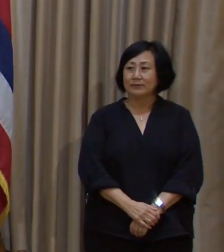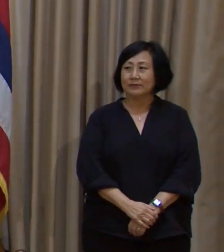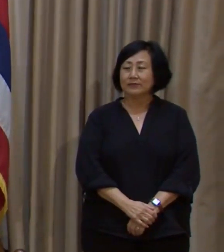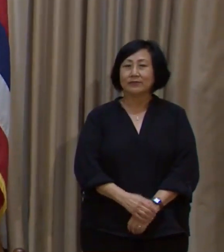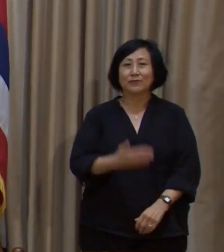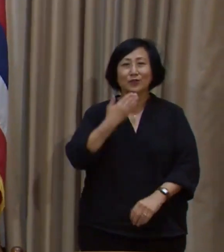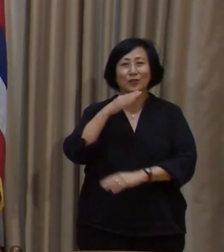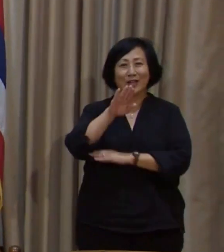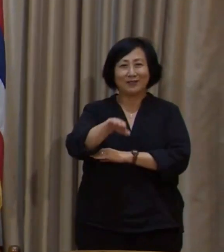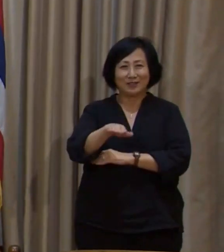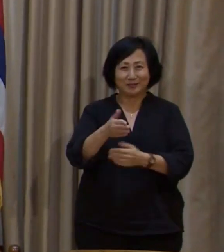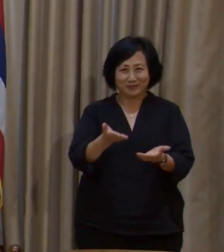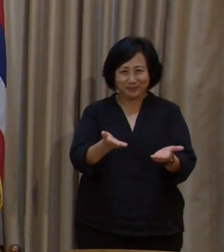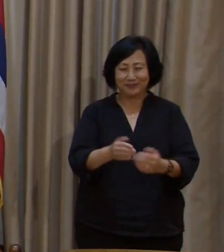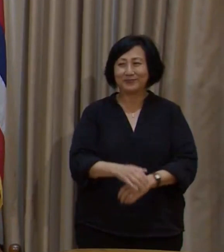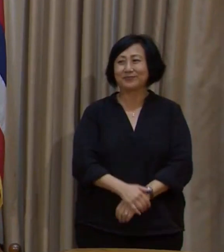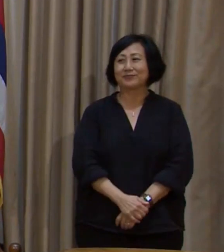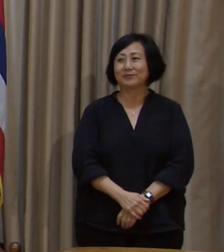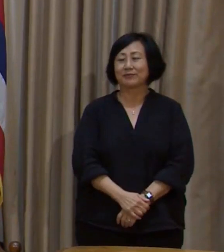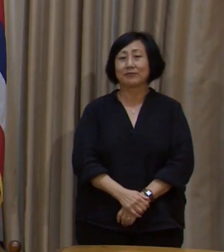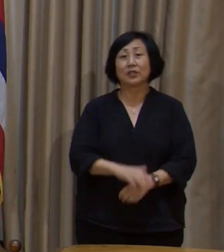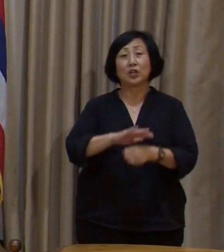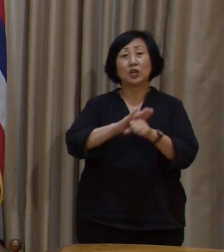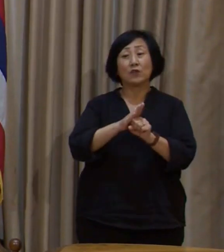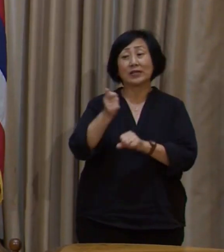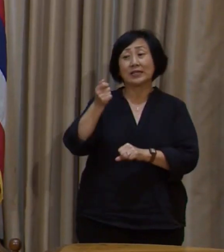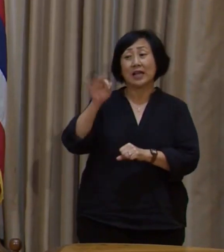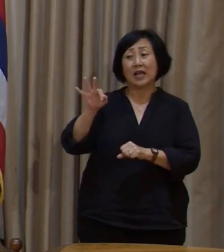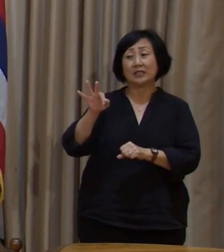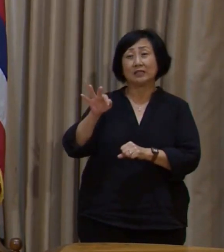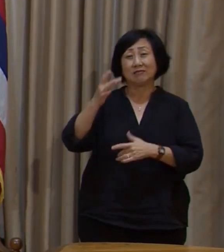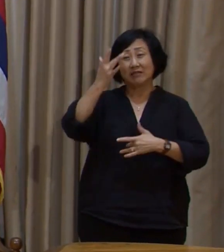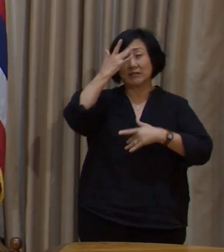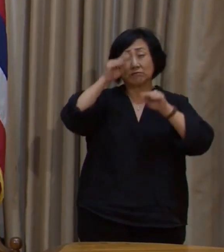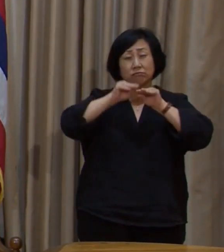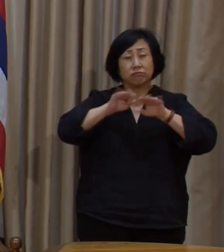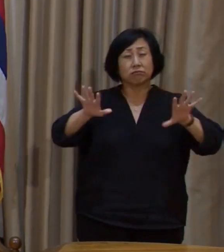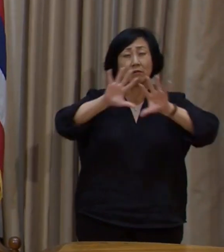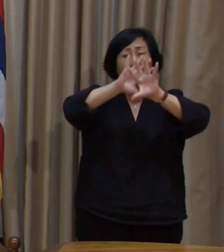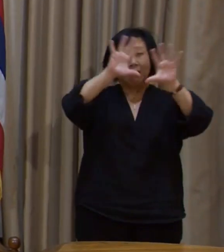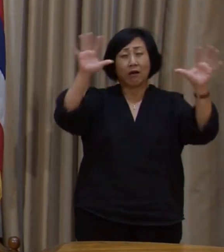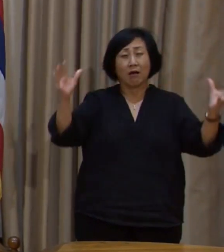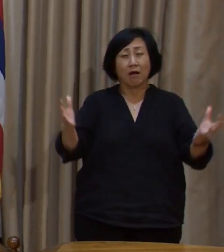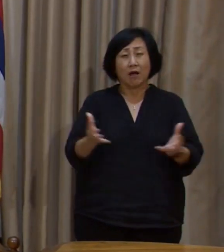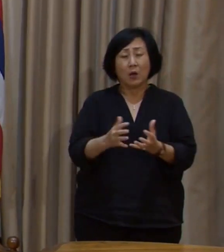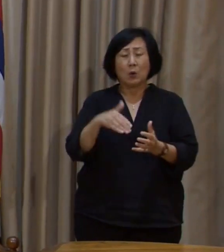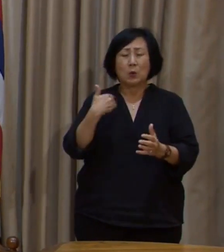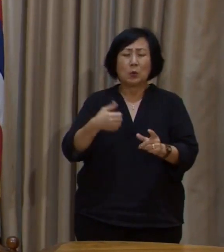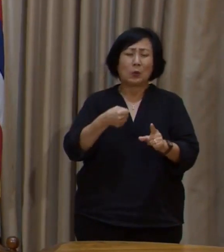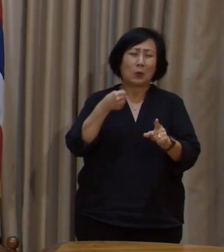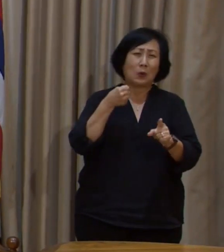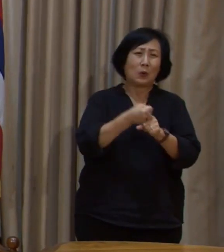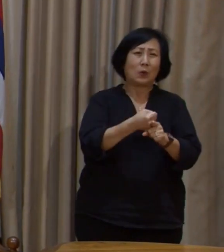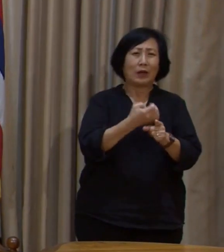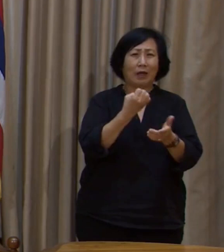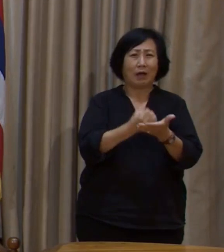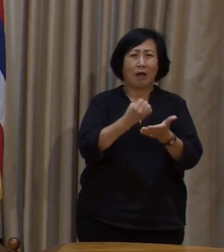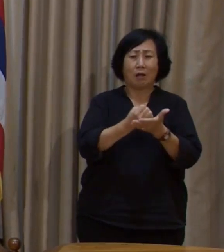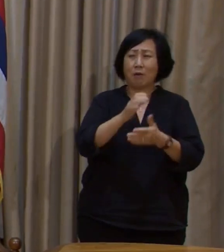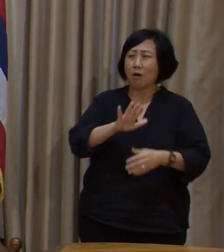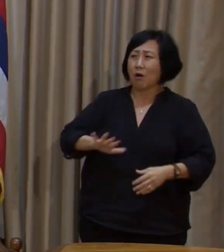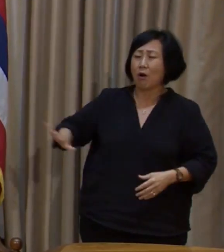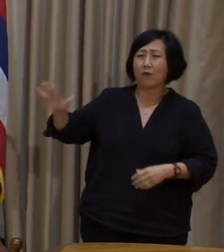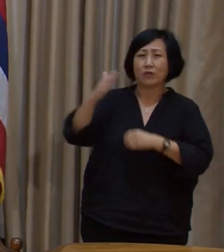Good afternoon. The COVID-19 pandemic has had harsh economic impacts on our country.